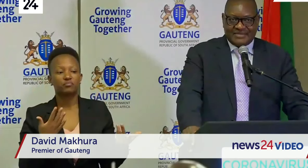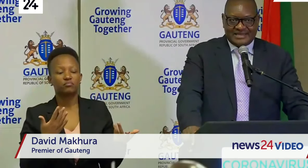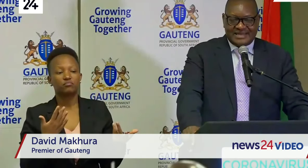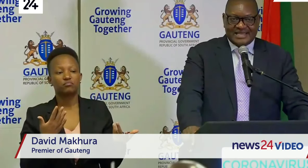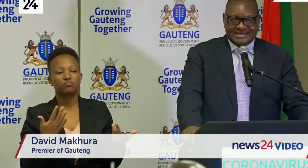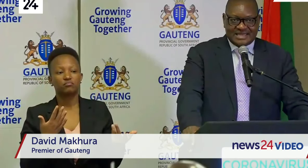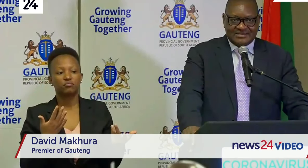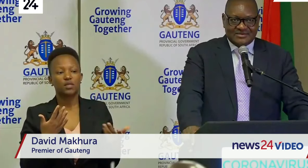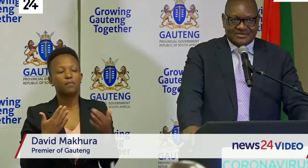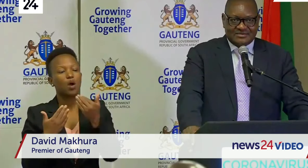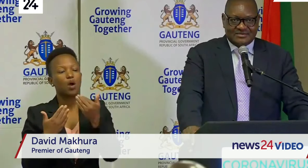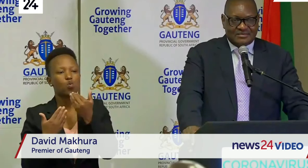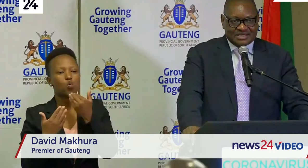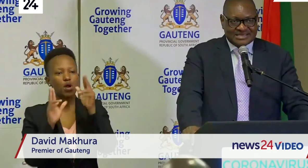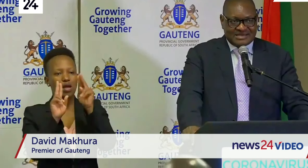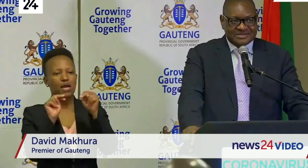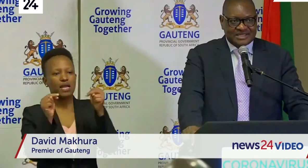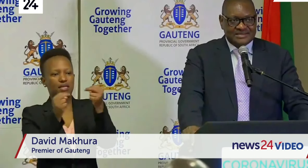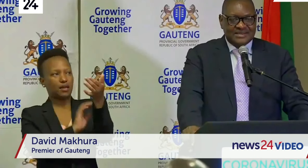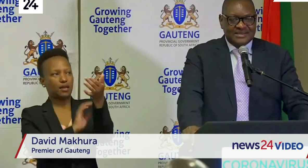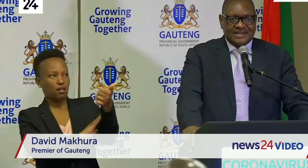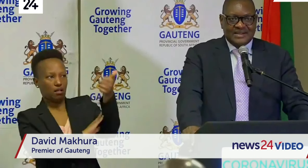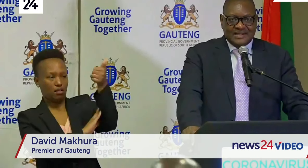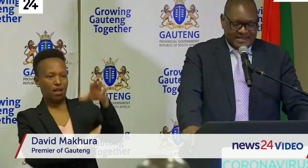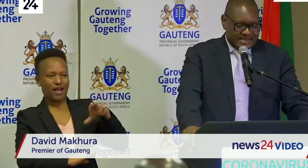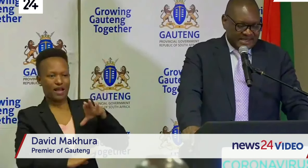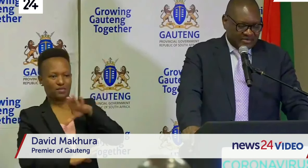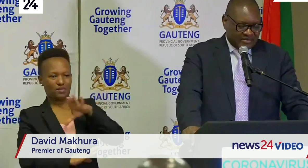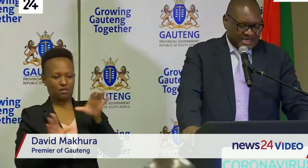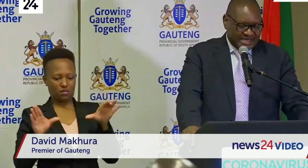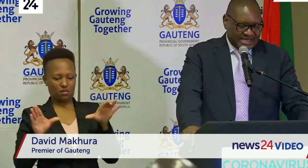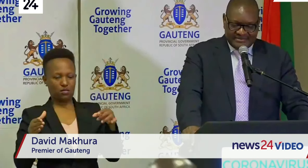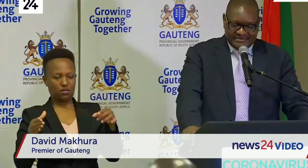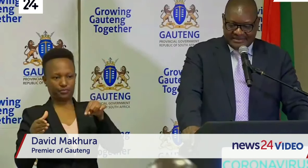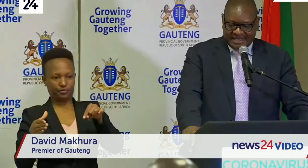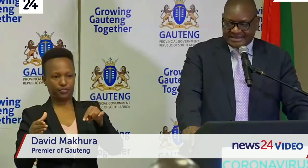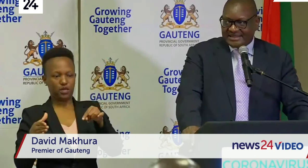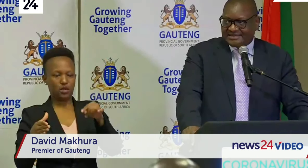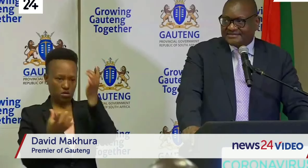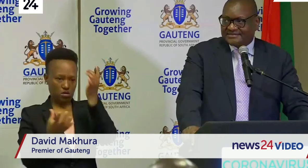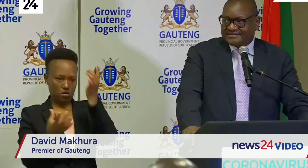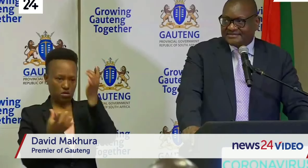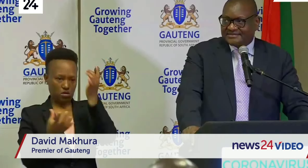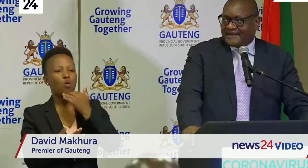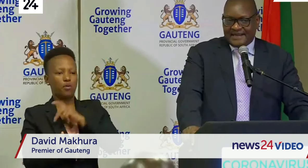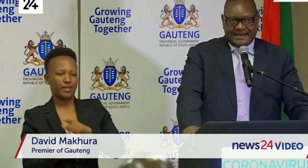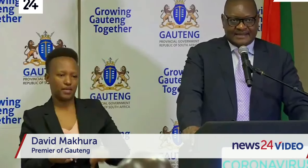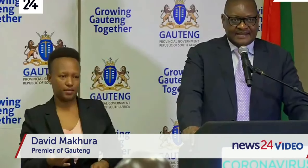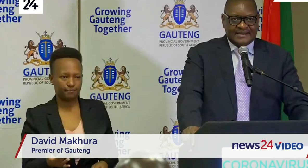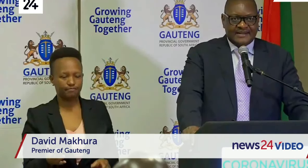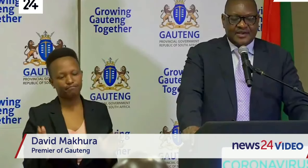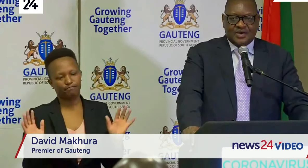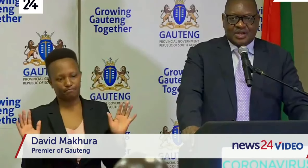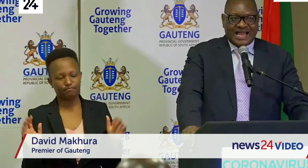the national command council and communicated by the president I